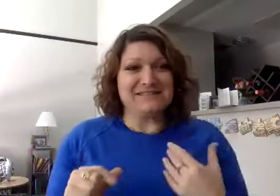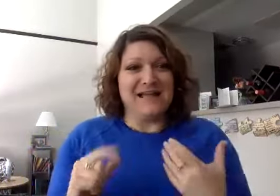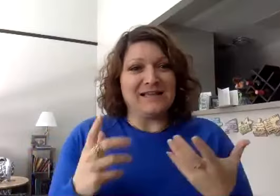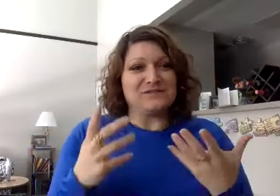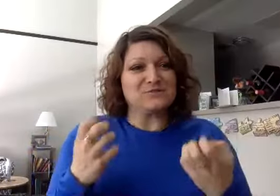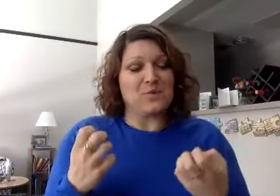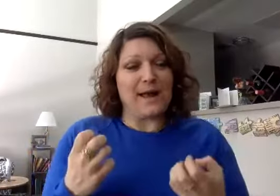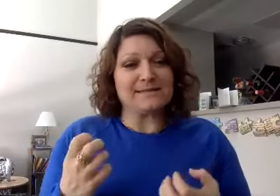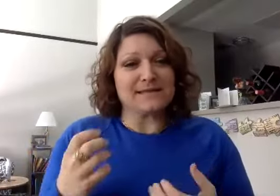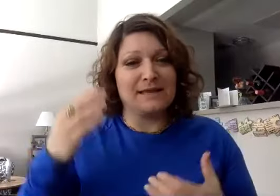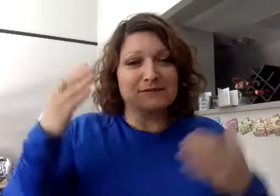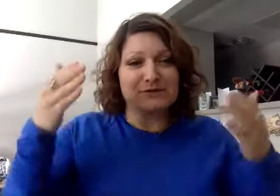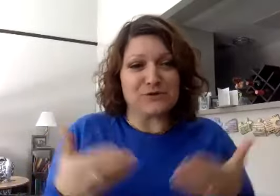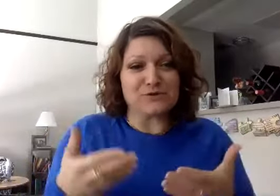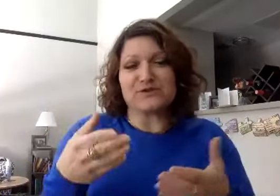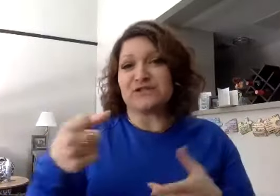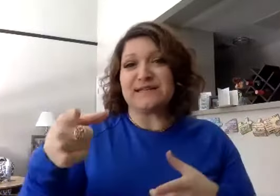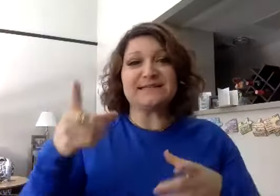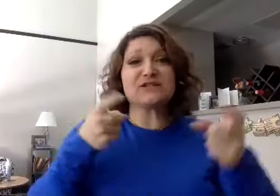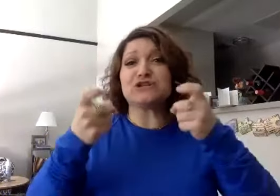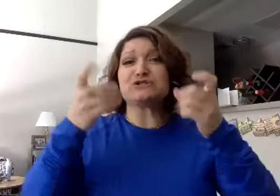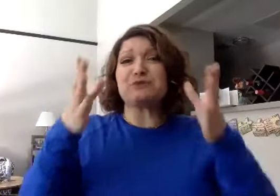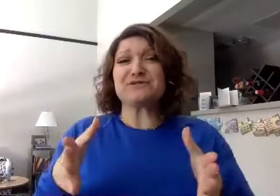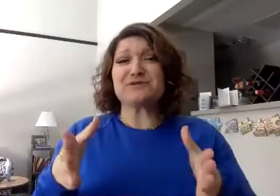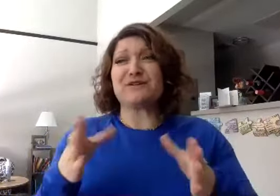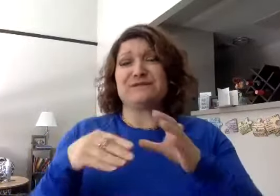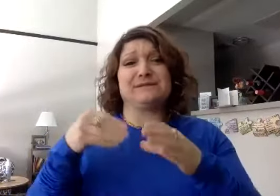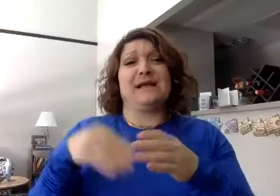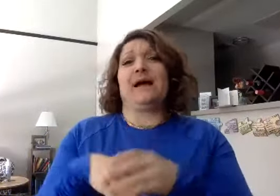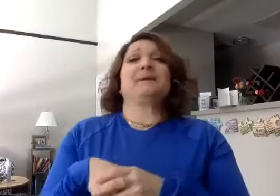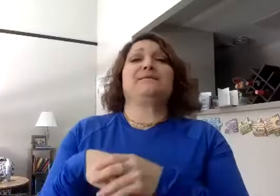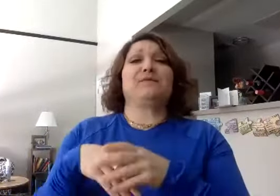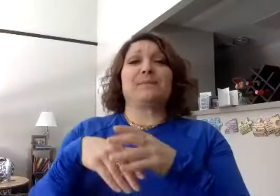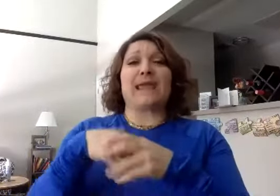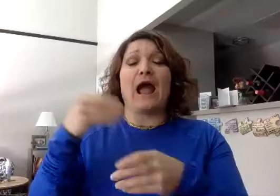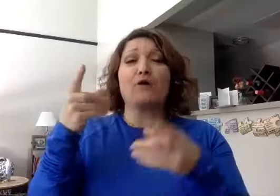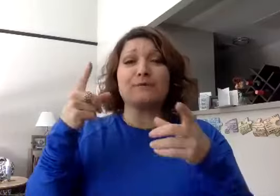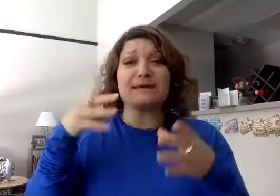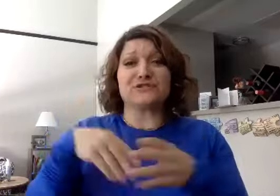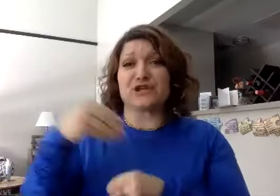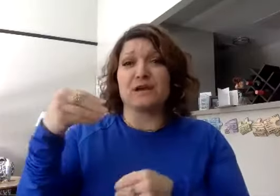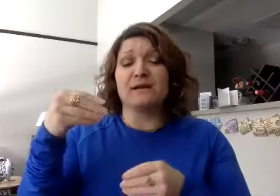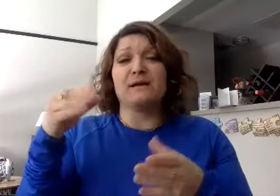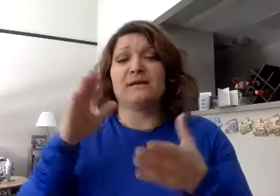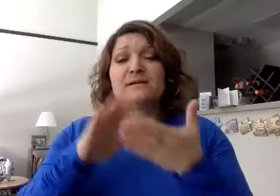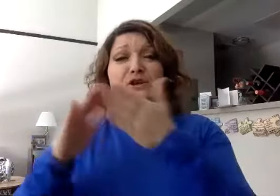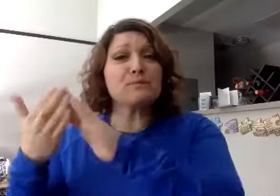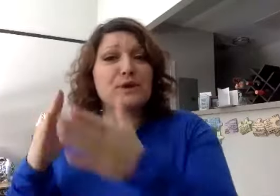I just wanted to introduce her, she's the director, I mean, from the outreach and community